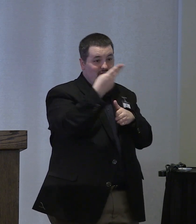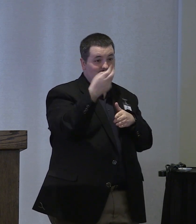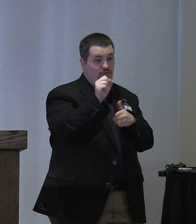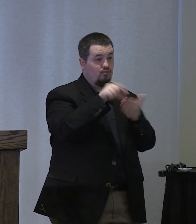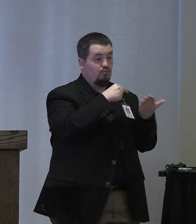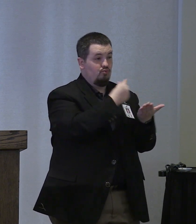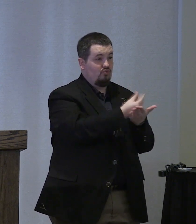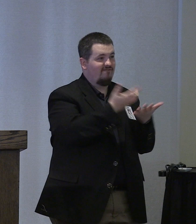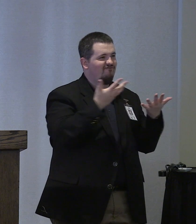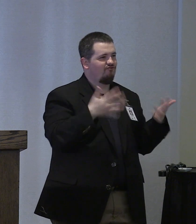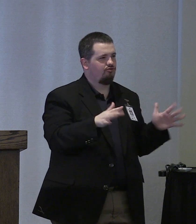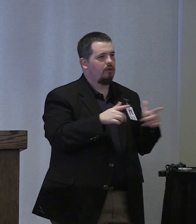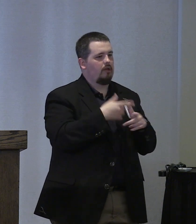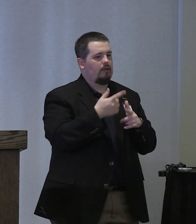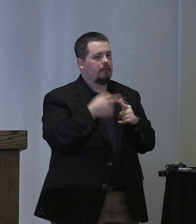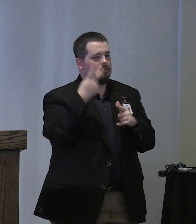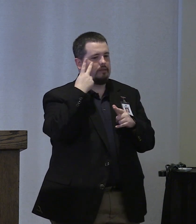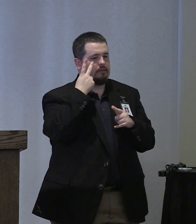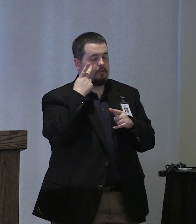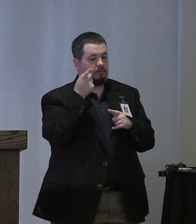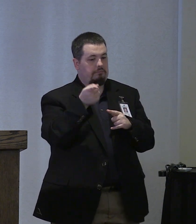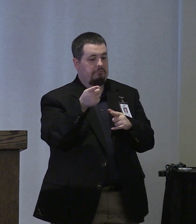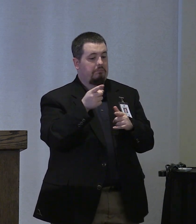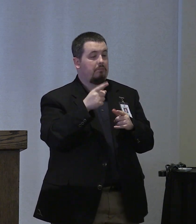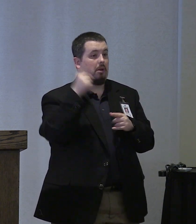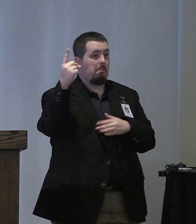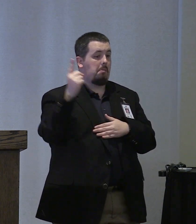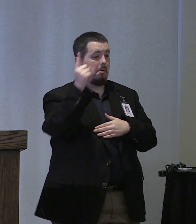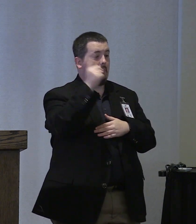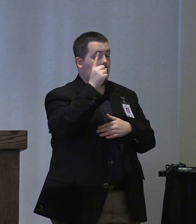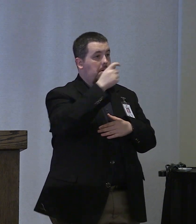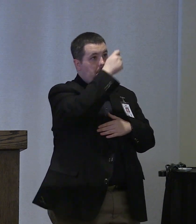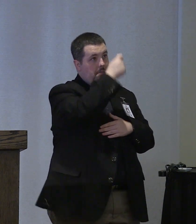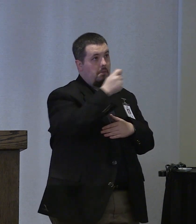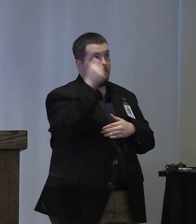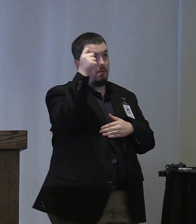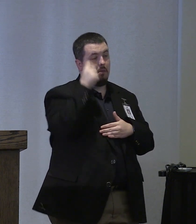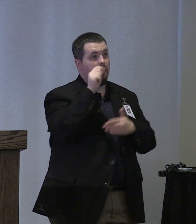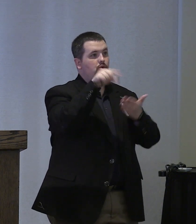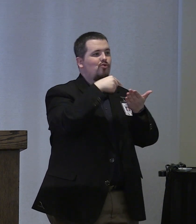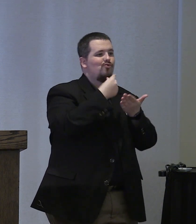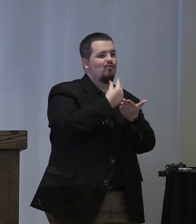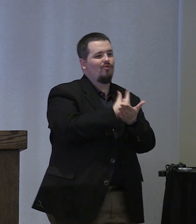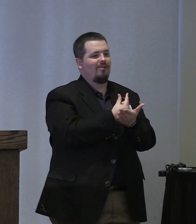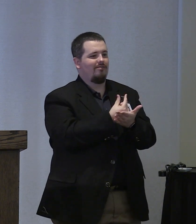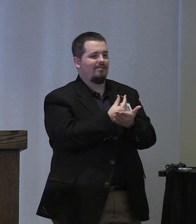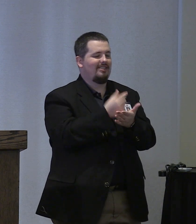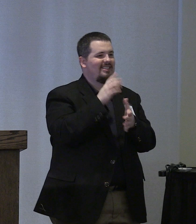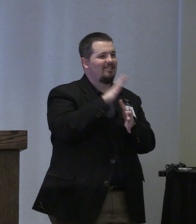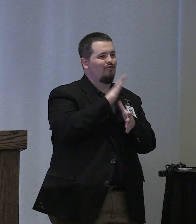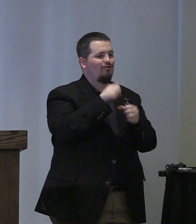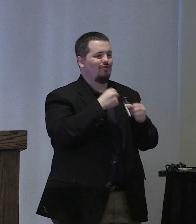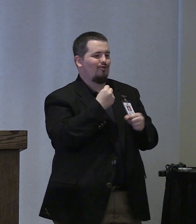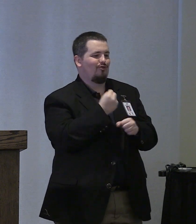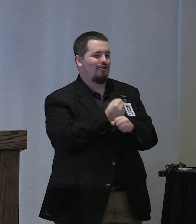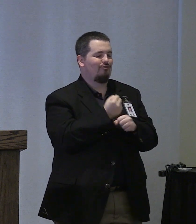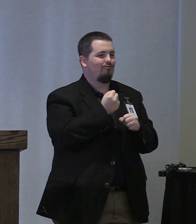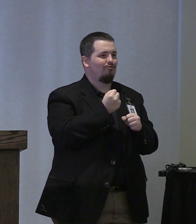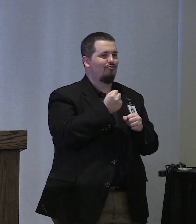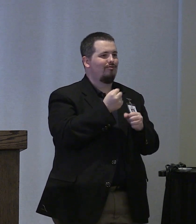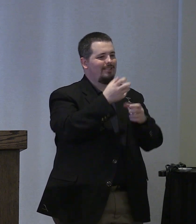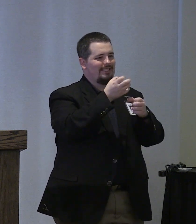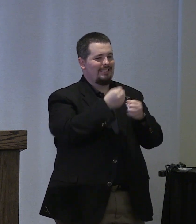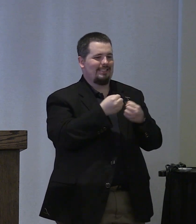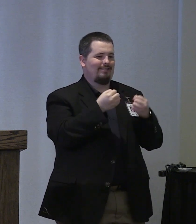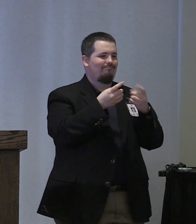graduation we want to see not only do they walk across the the stage at graduation night and senior year and be uh